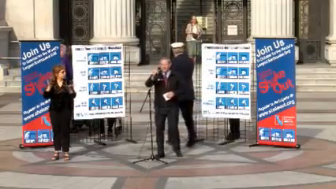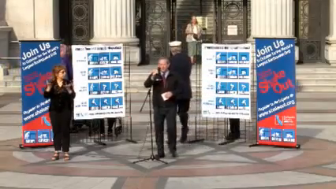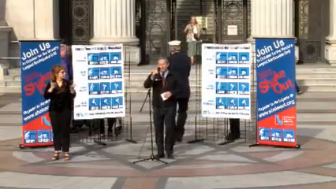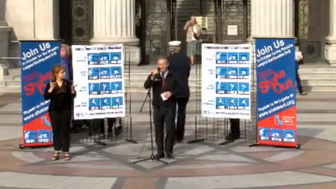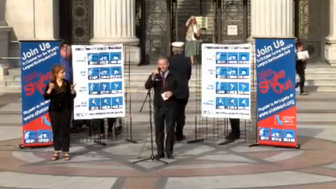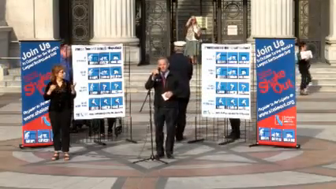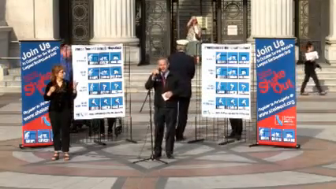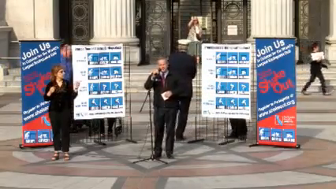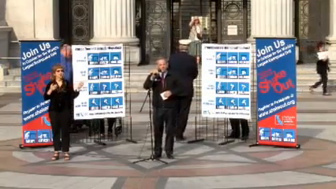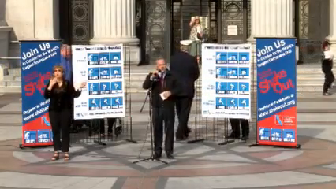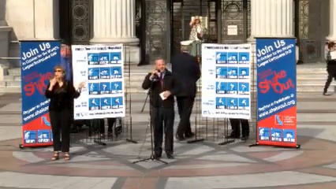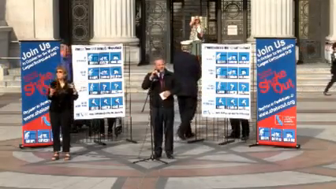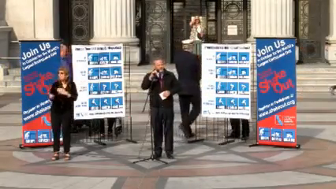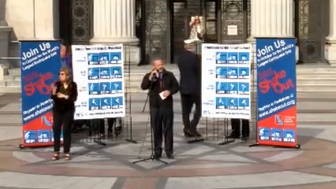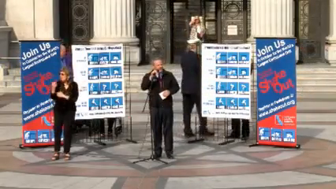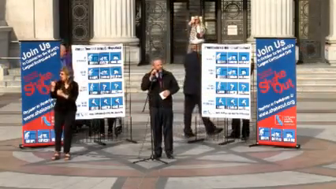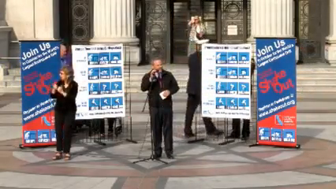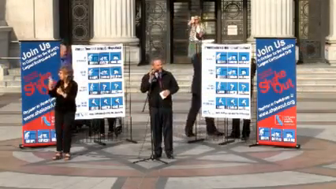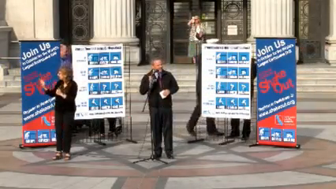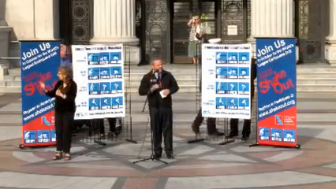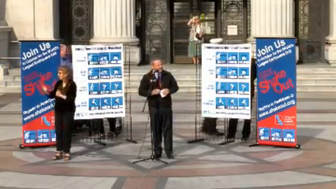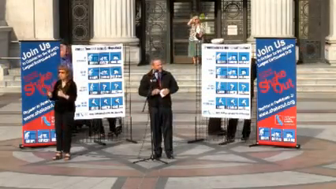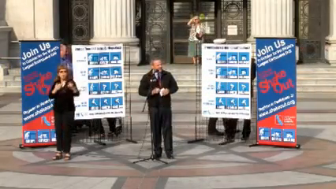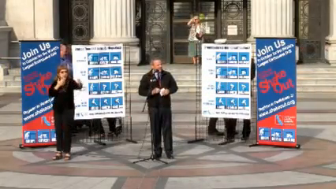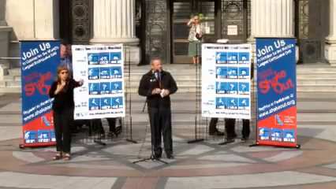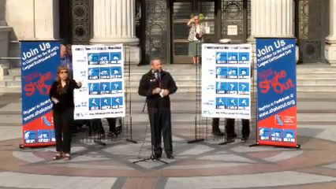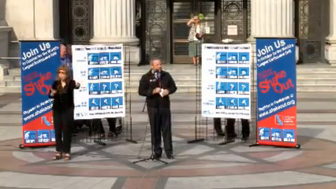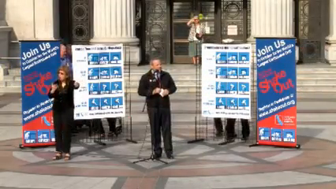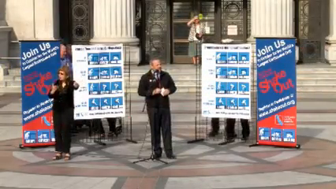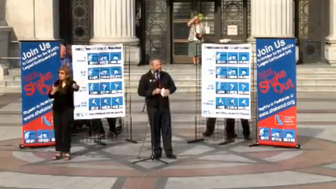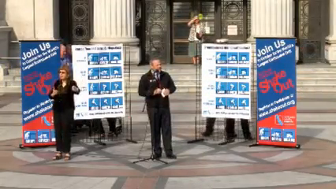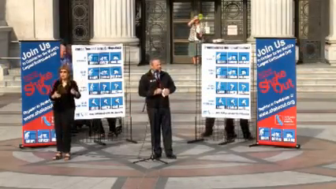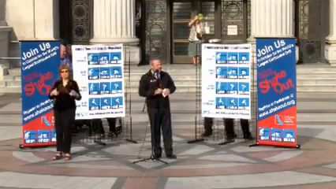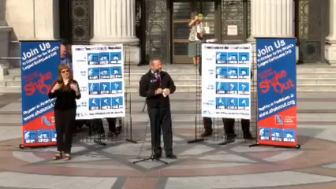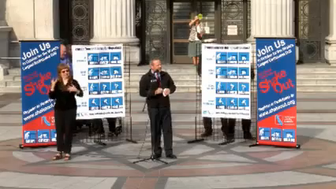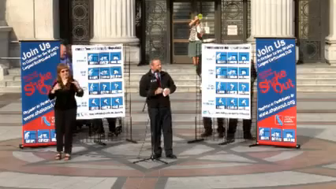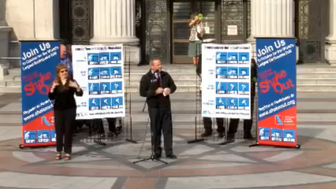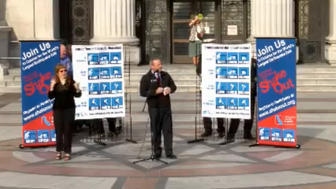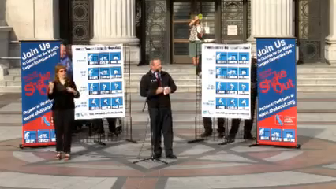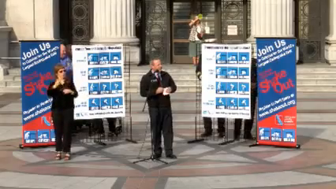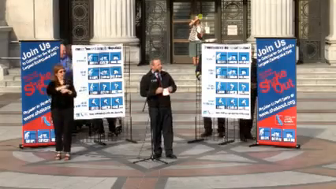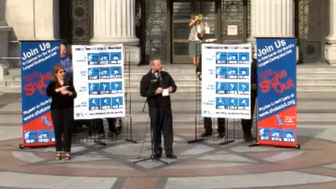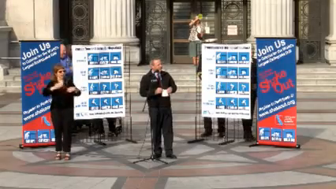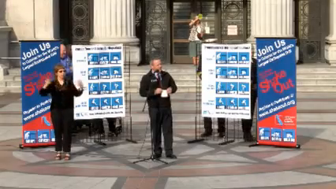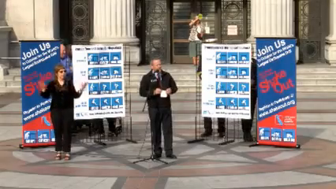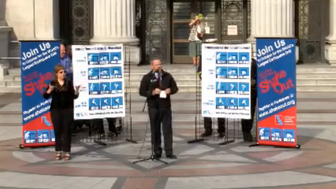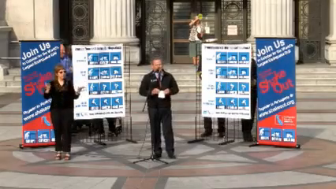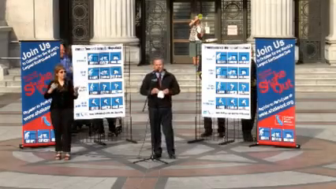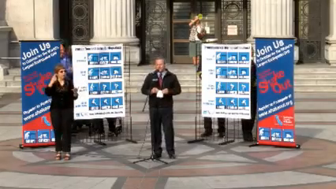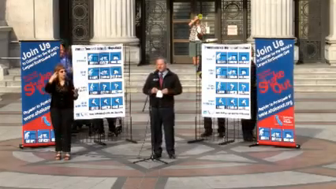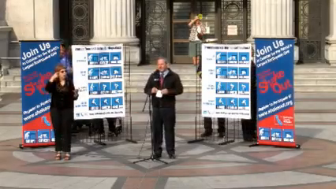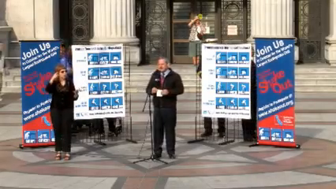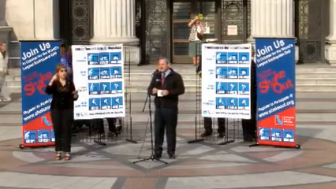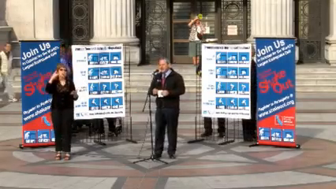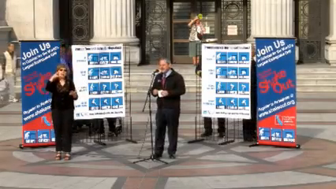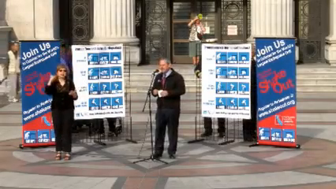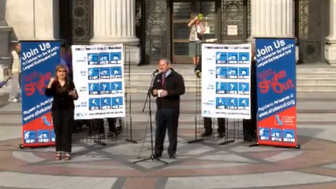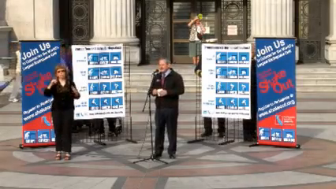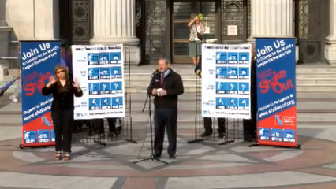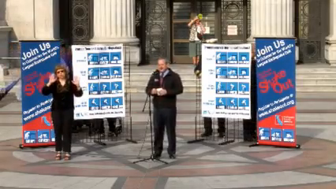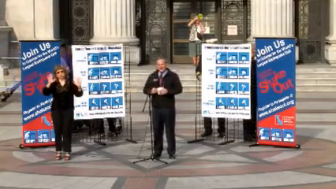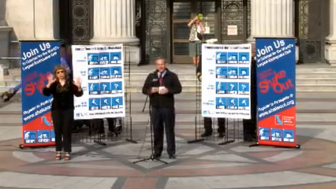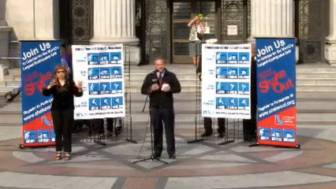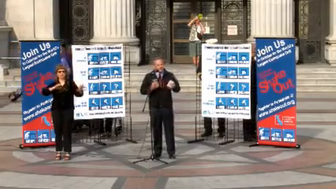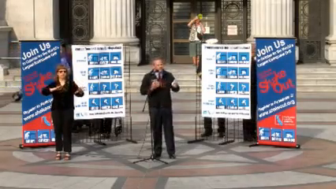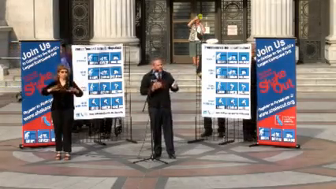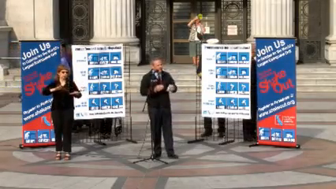All right. Well, good morning, everyone, and very excited today to be here for the California Great Shakeout